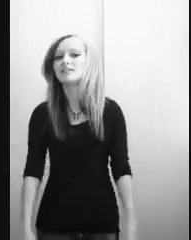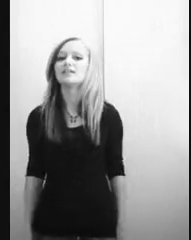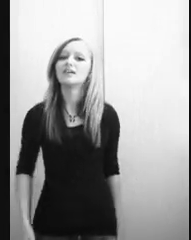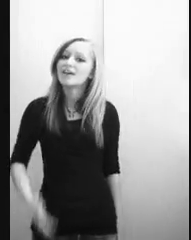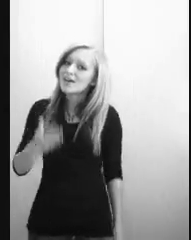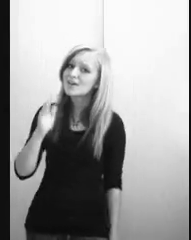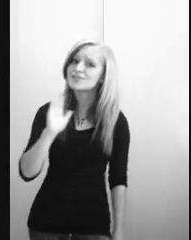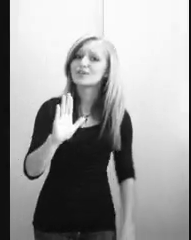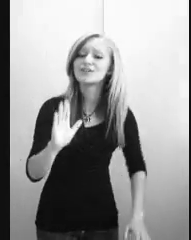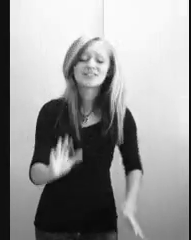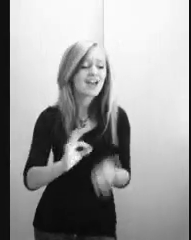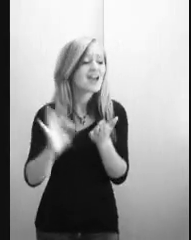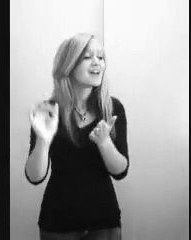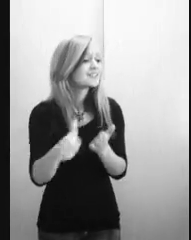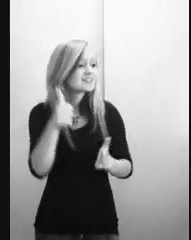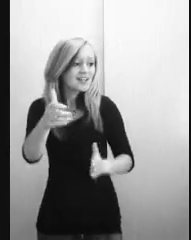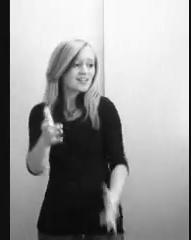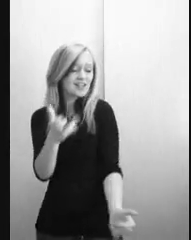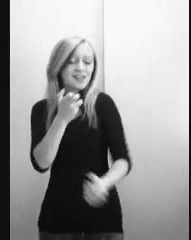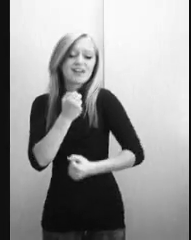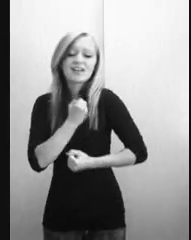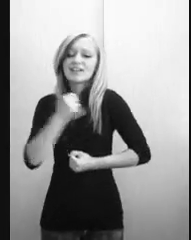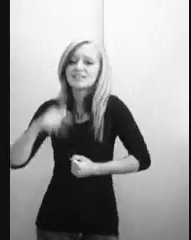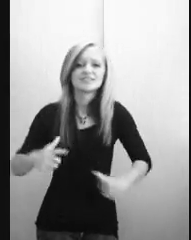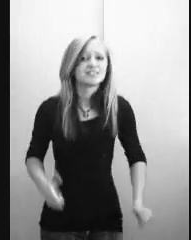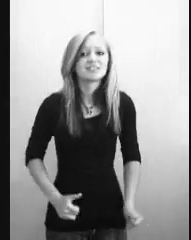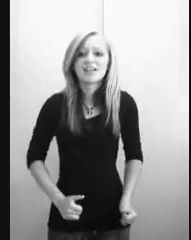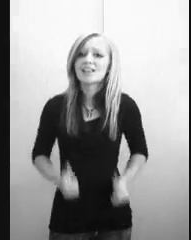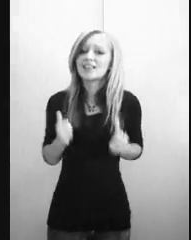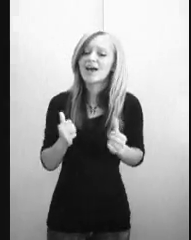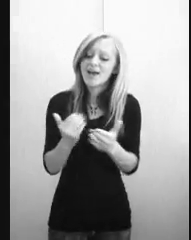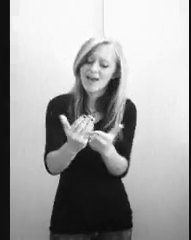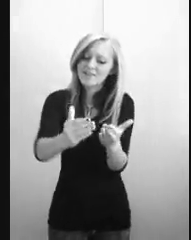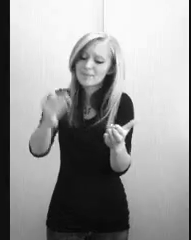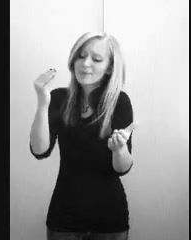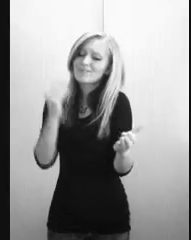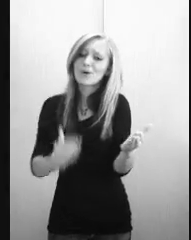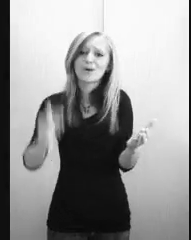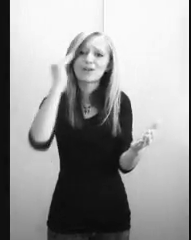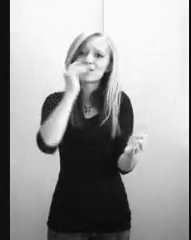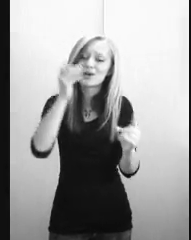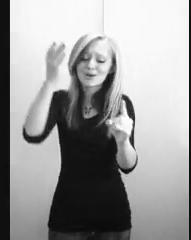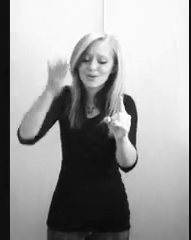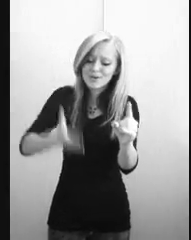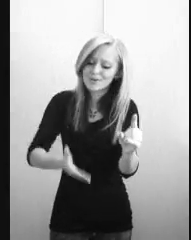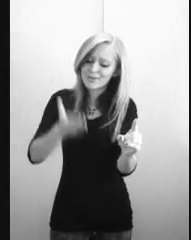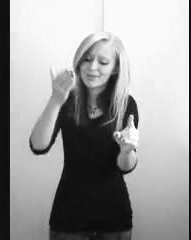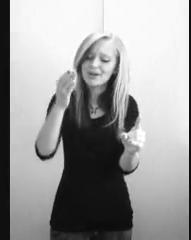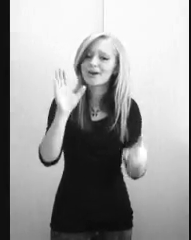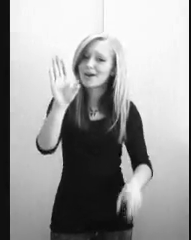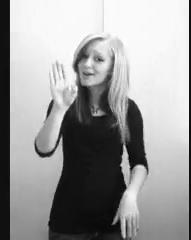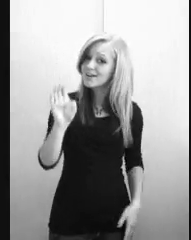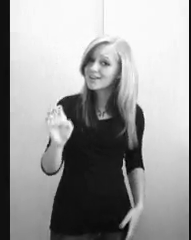Count the test, take it in, put the flag before you know who you're gonna